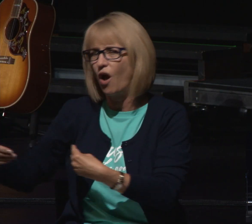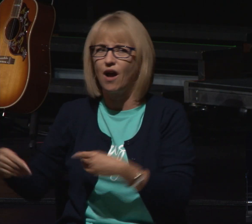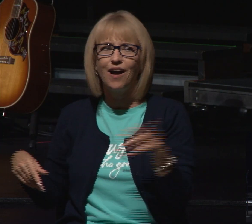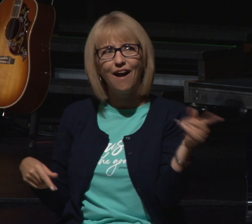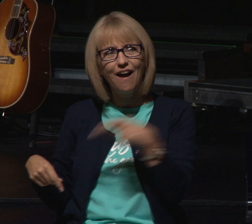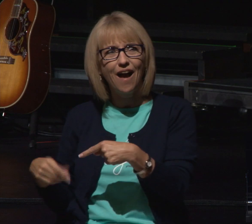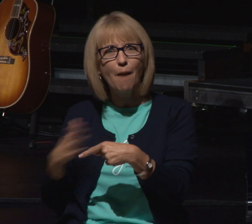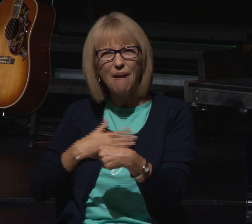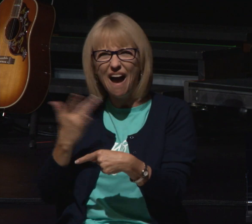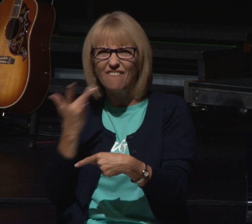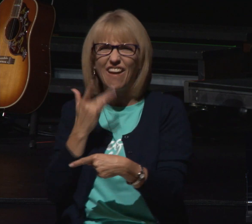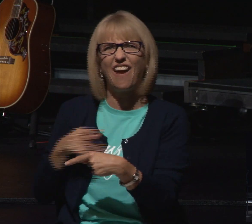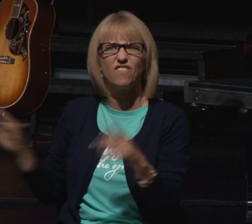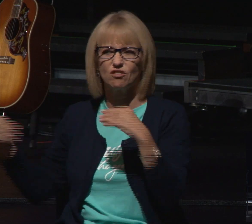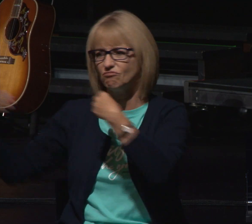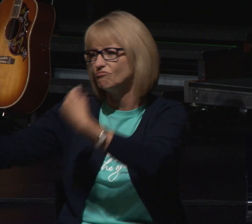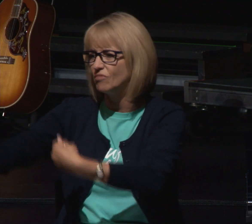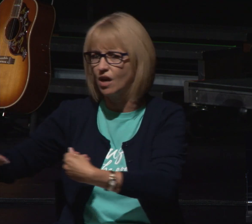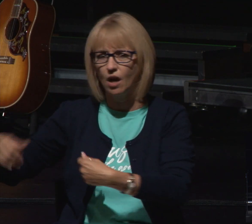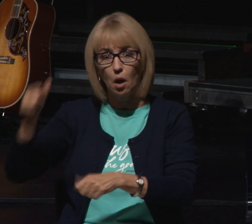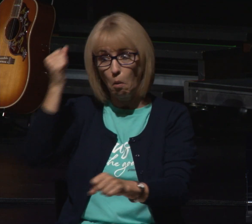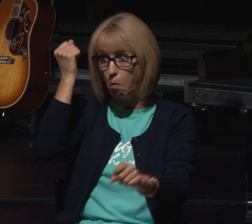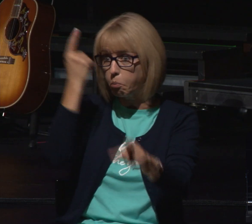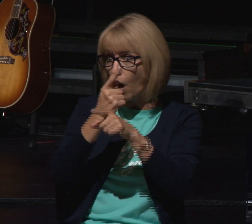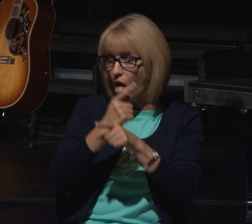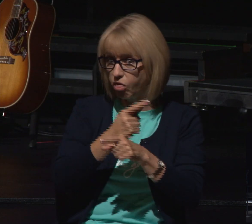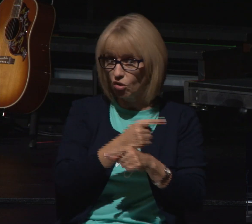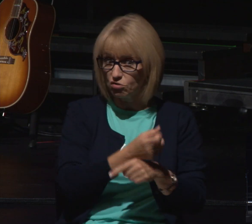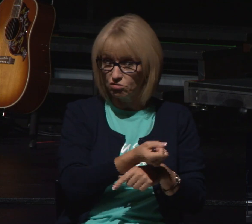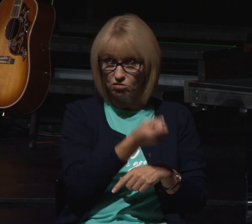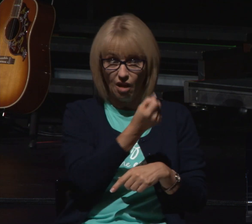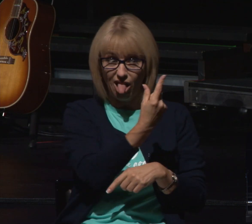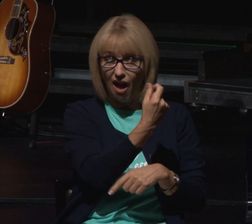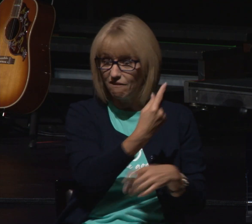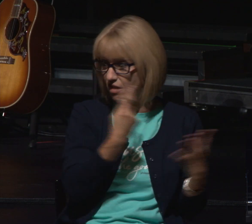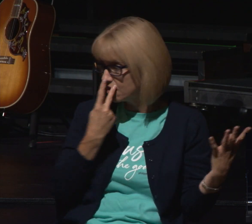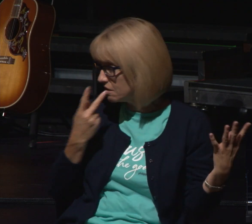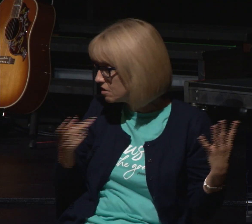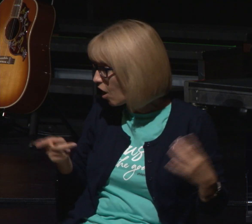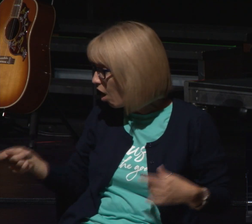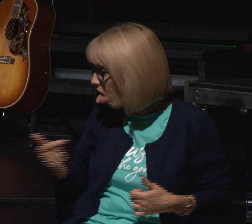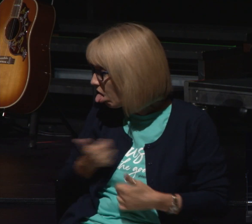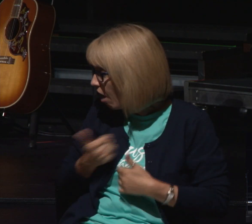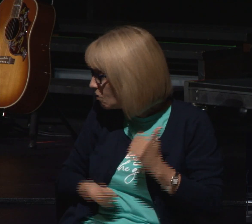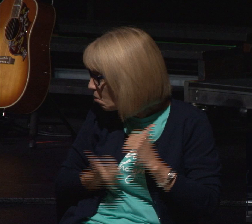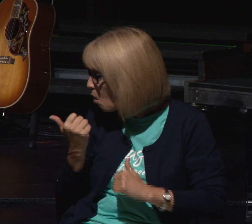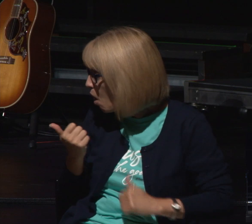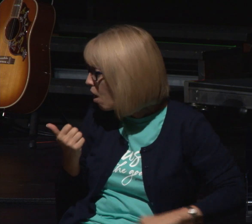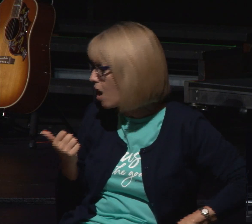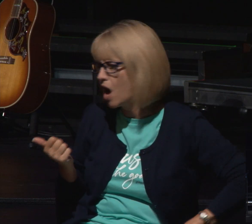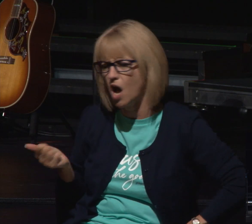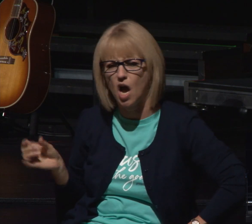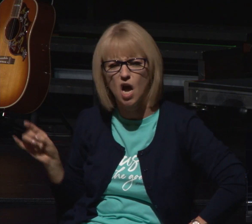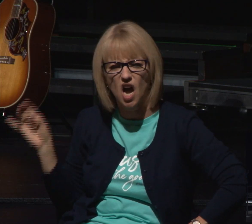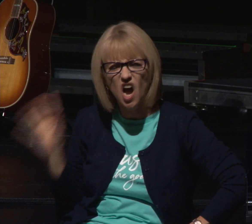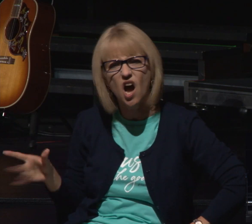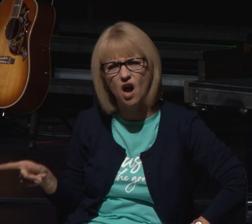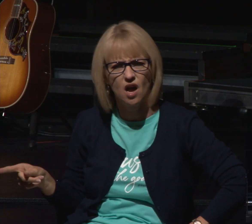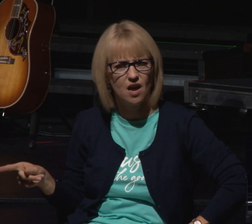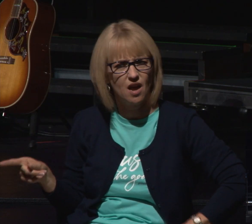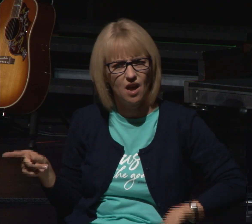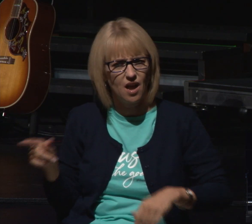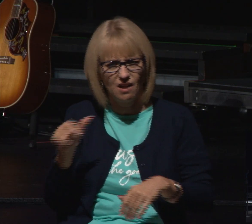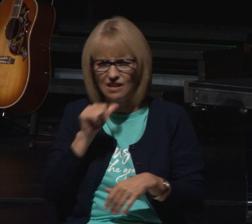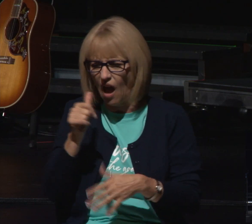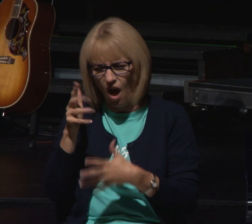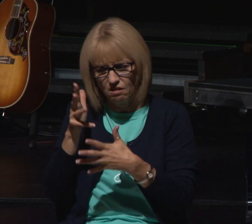who's his favorite verse four when his brothers saw that the father loved him more than any of them they hated him and could not speak